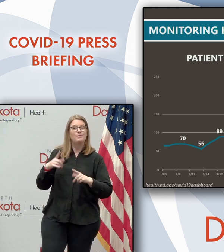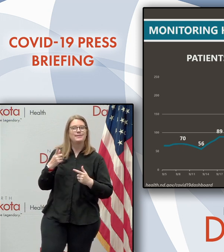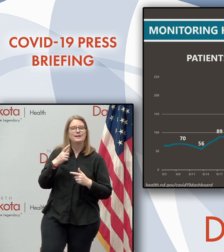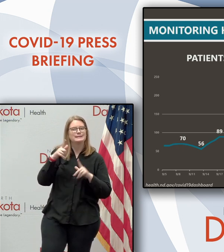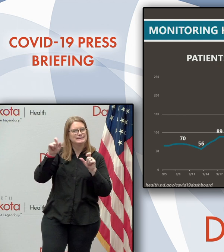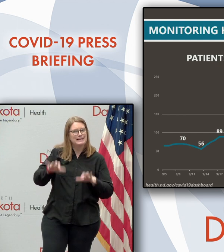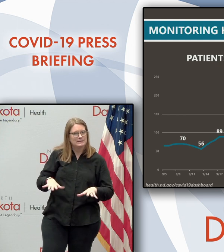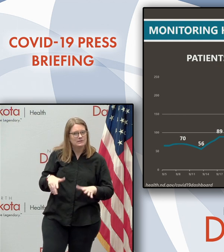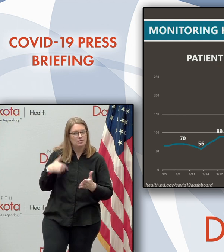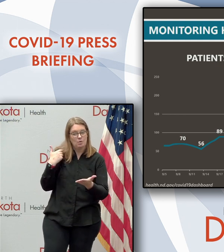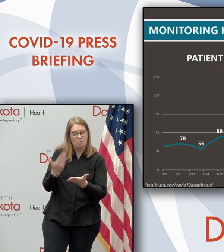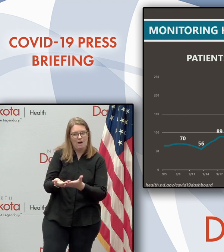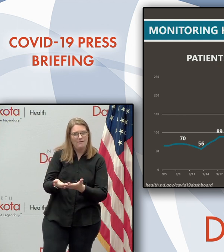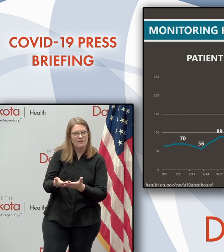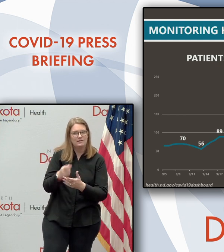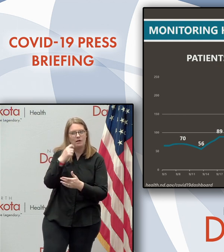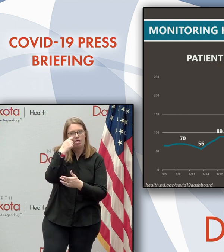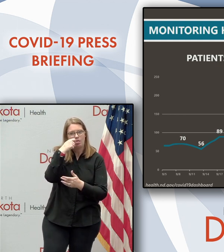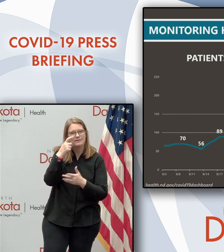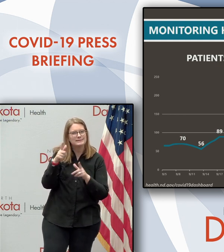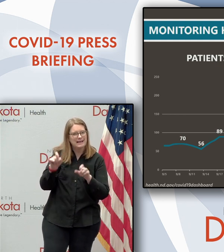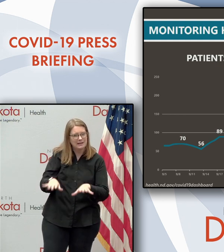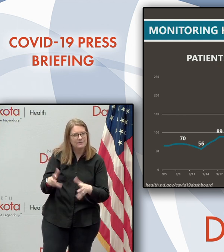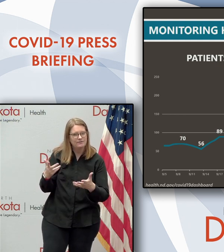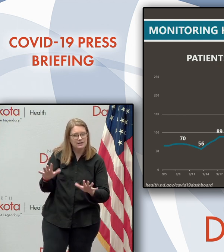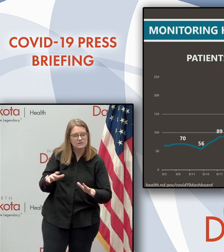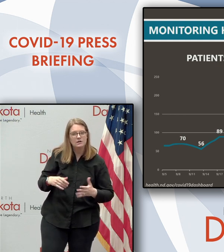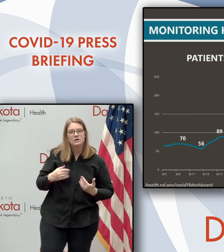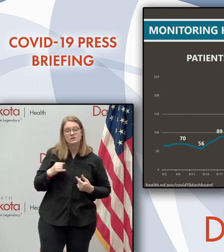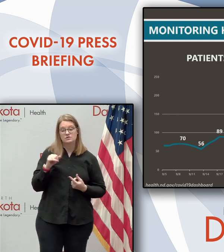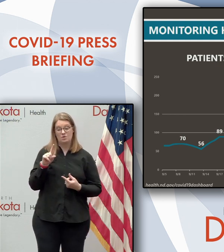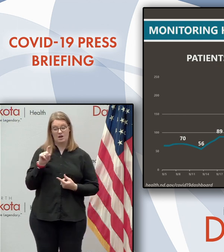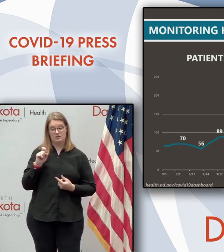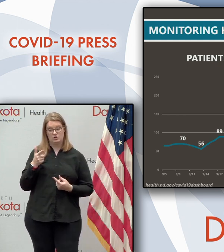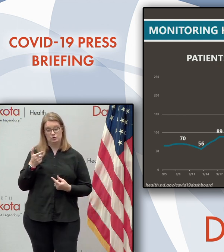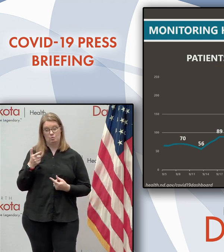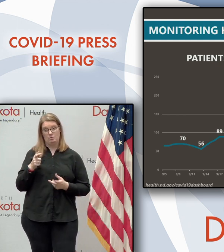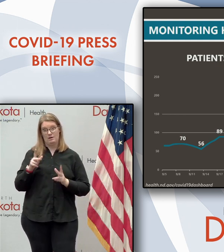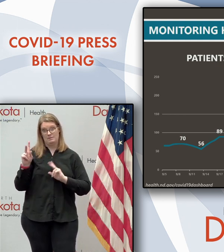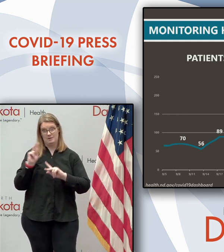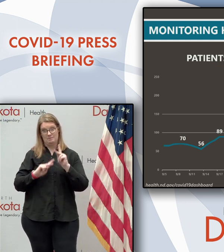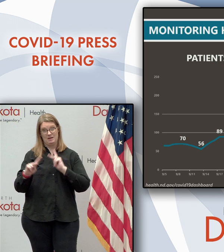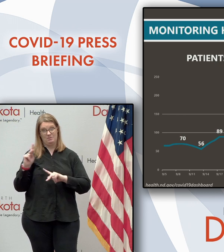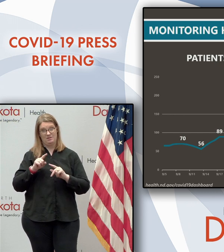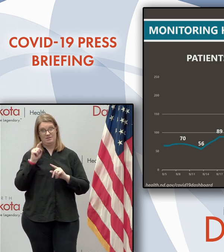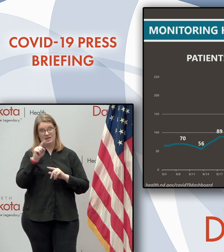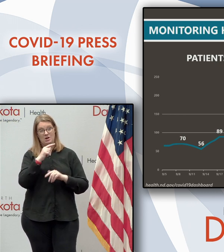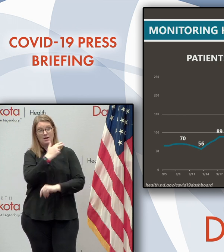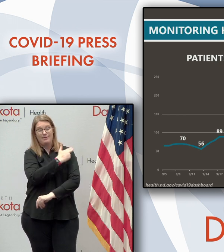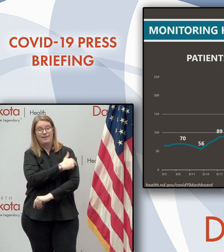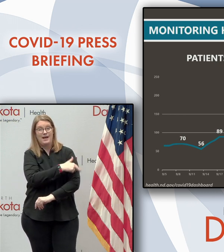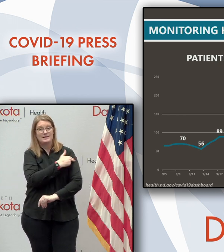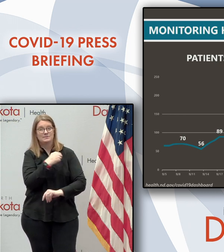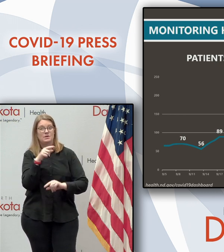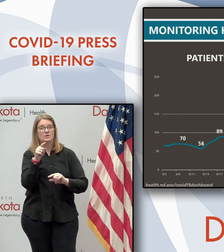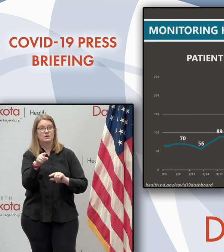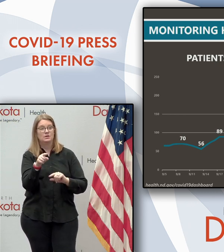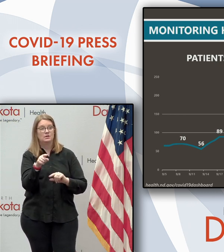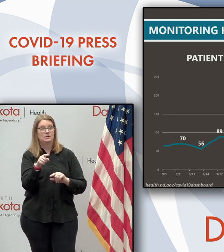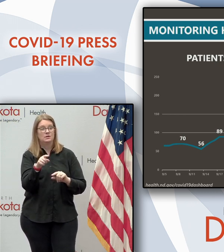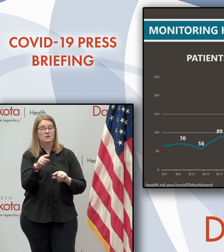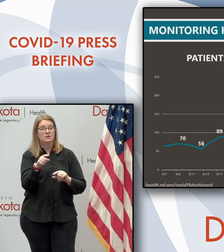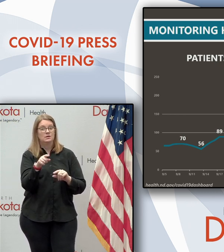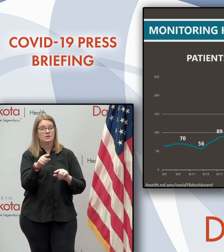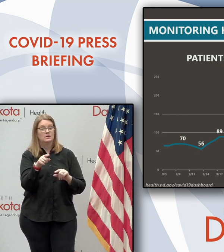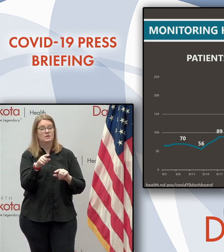are arriving for, for surgery and other stuff. We have another 121 people, uh, in the hospital right now who are not